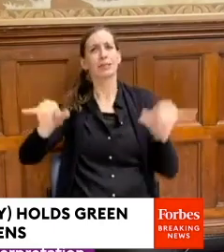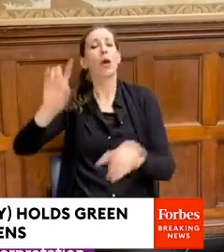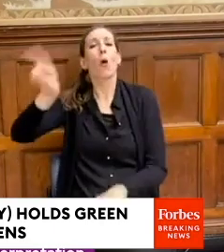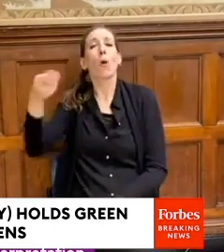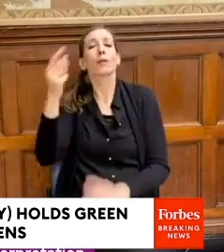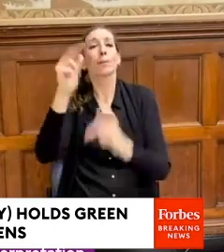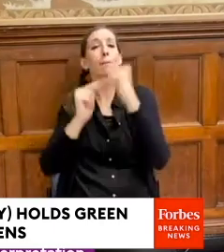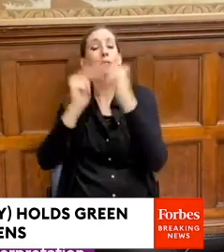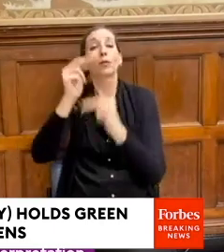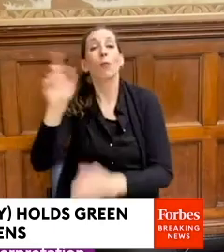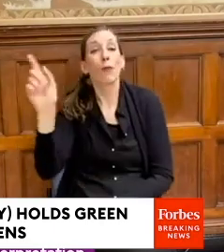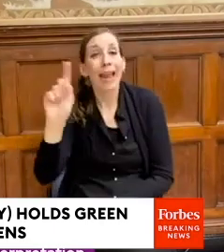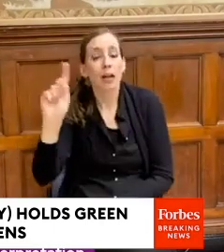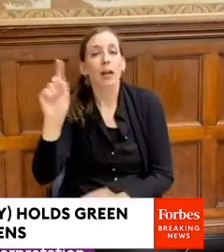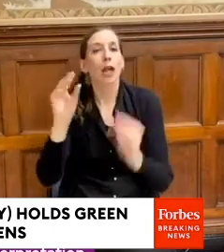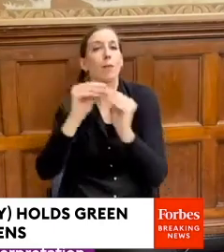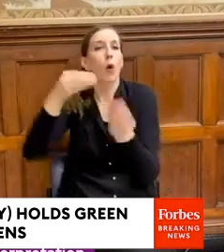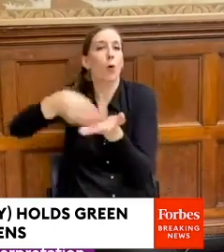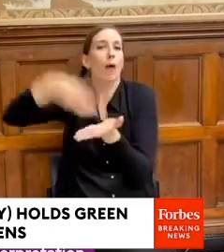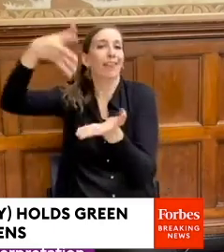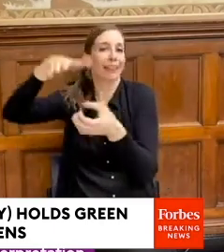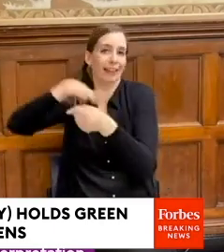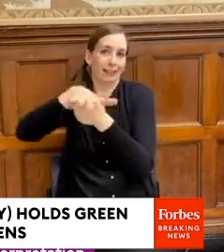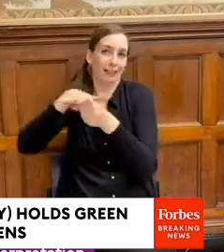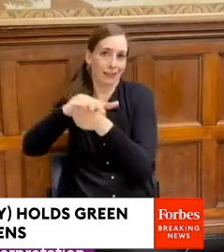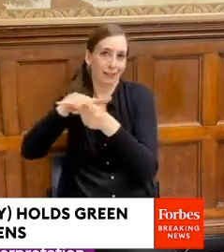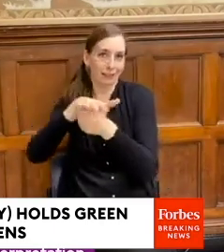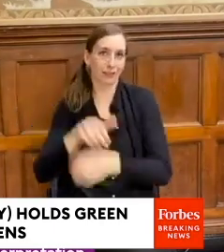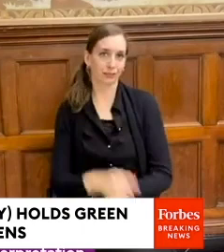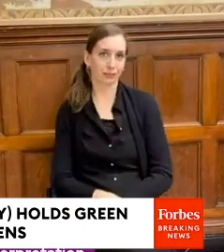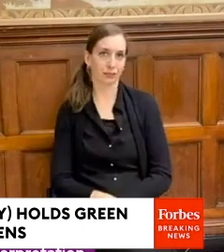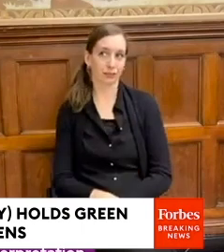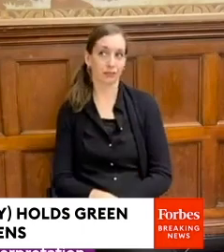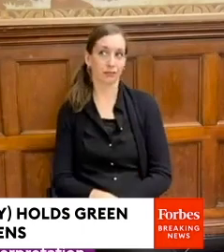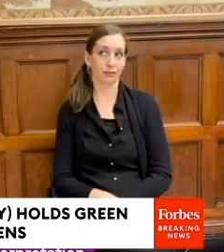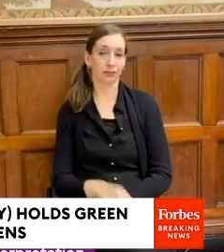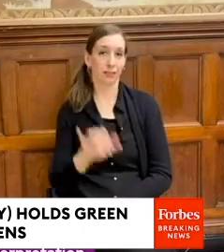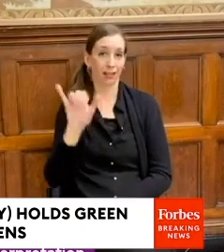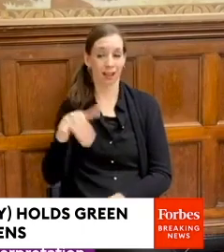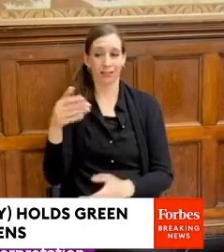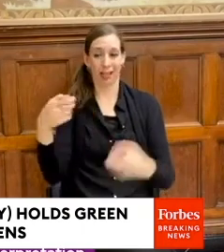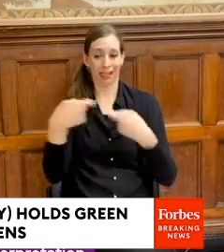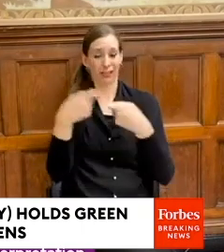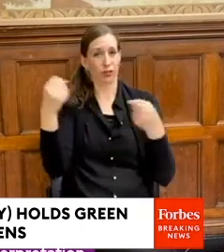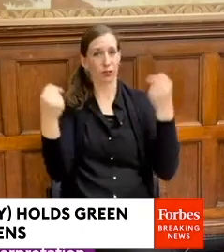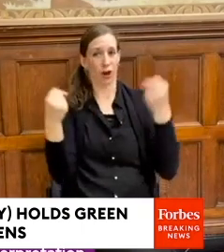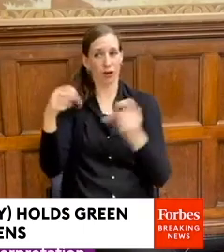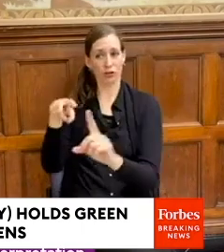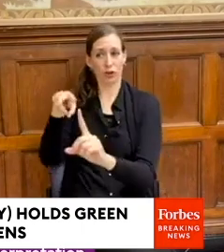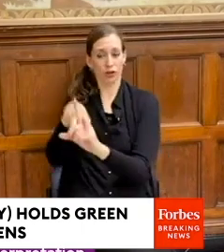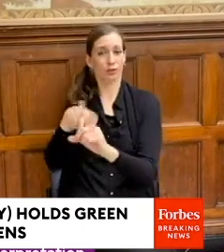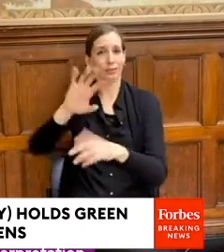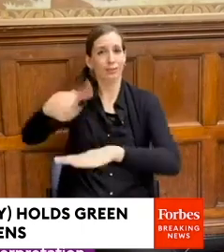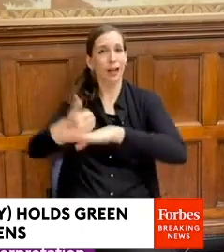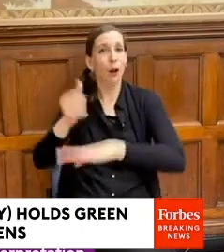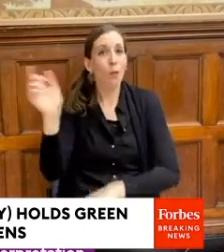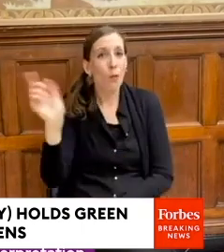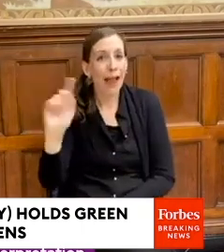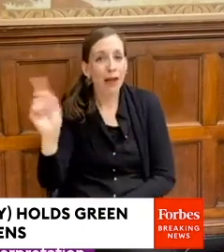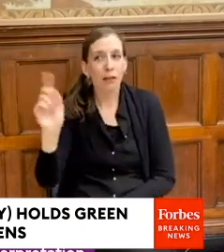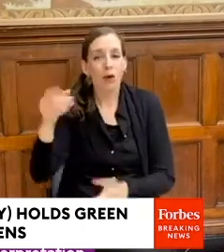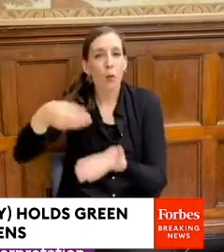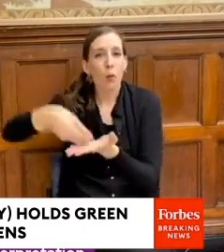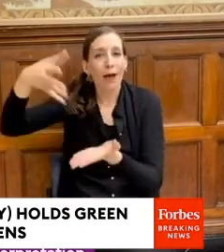wealthier areas. They are building the chargers around places where people can only afford EVs.